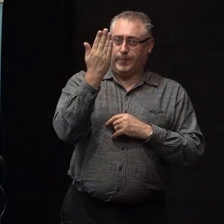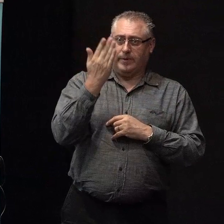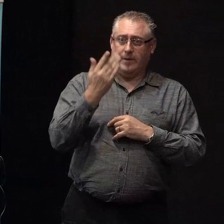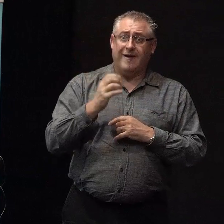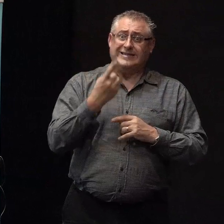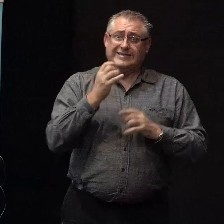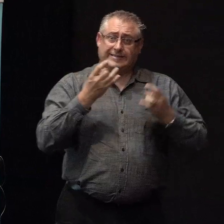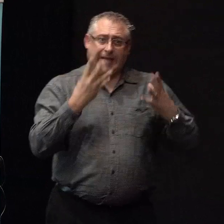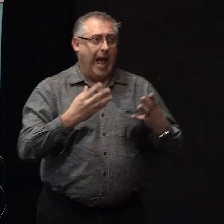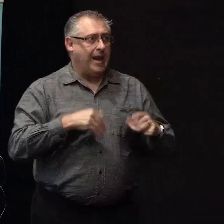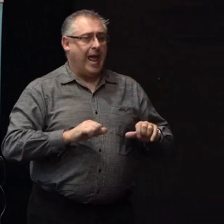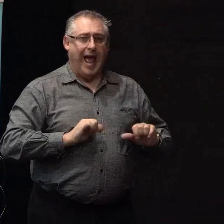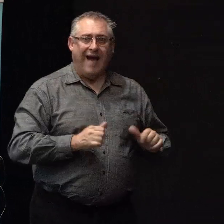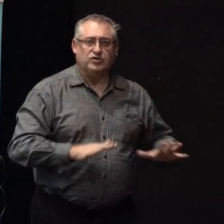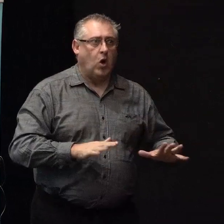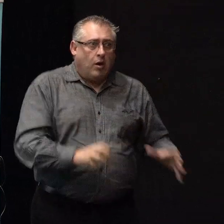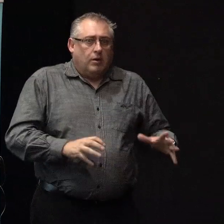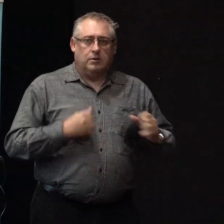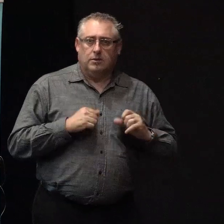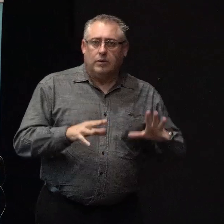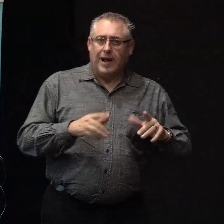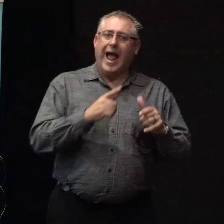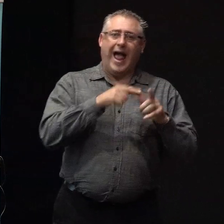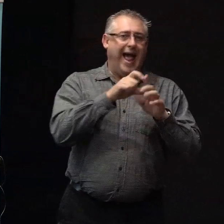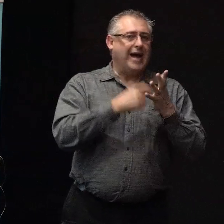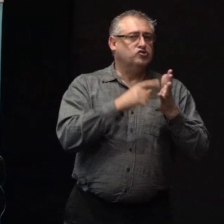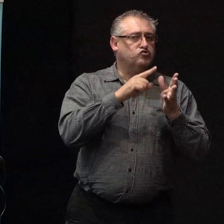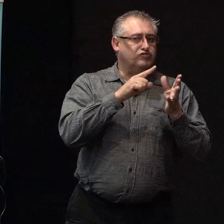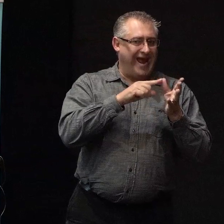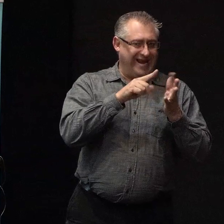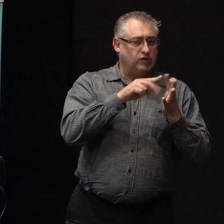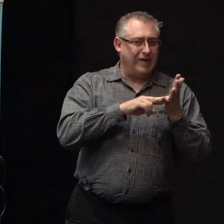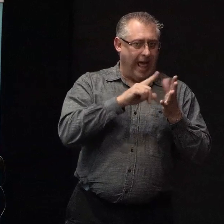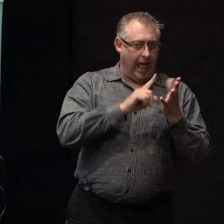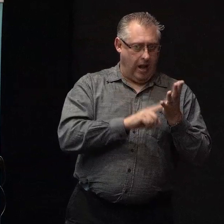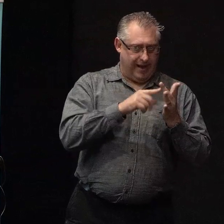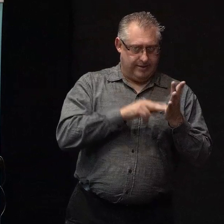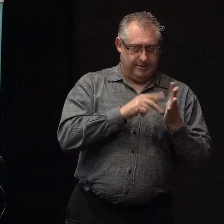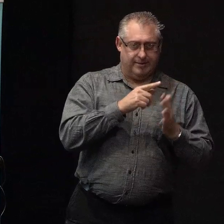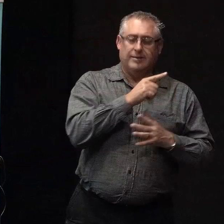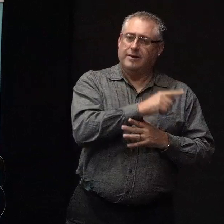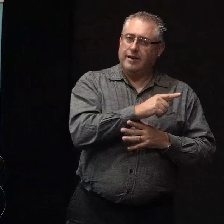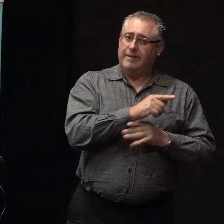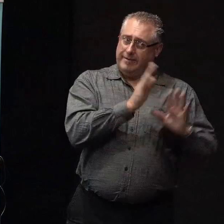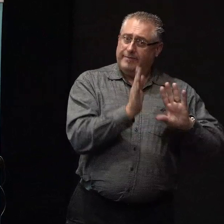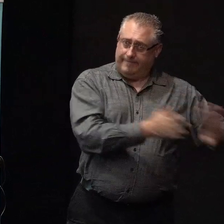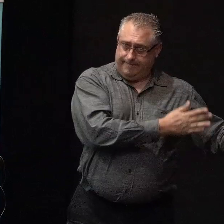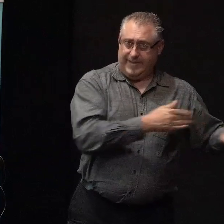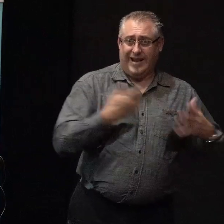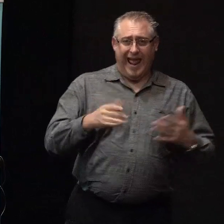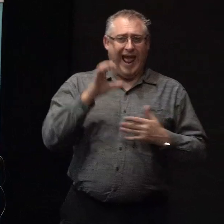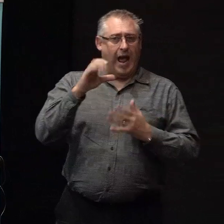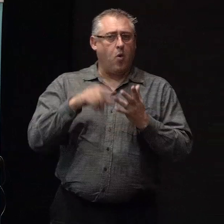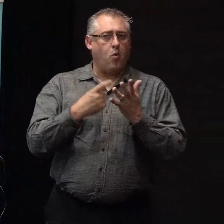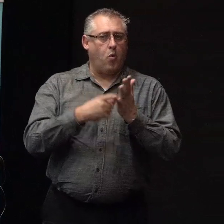and still when we get aftershocks, thankfully much fewer, but this adrenaline still occurs. But cortisol is much more about the ongoing. There's